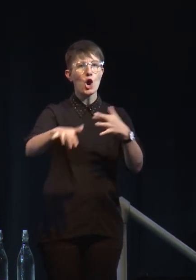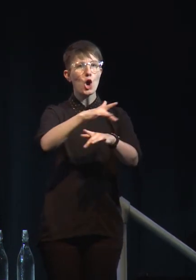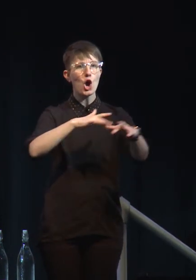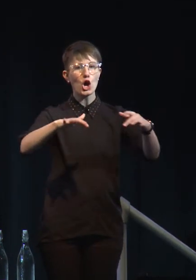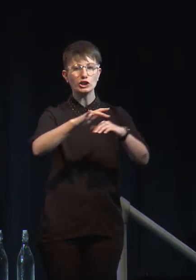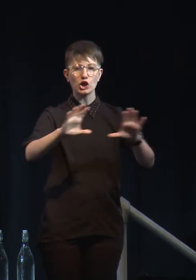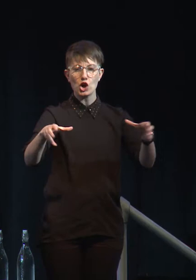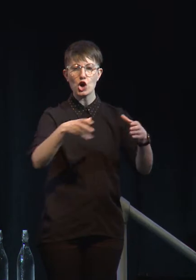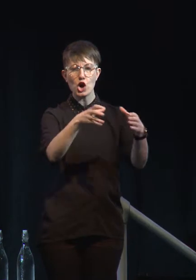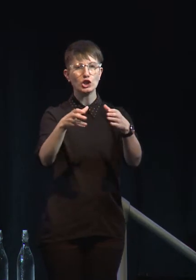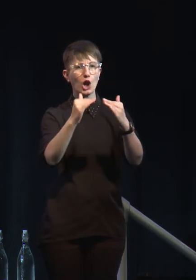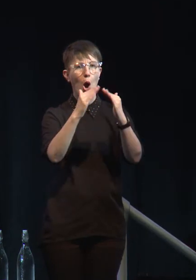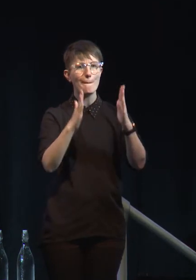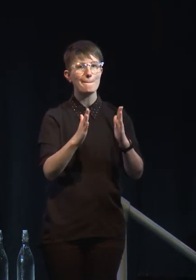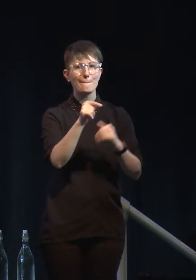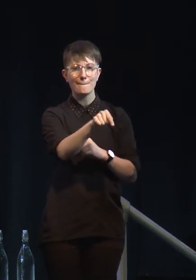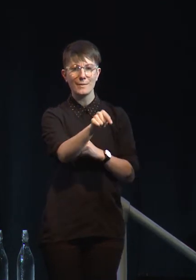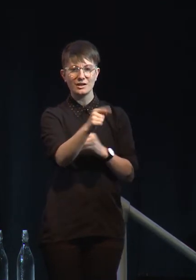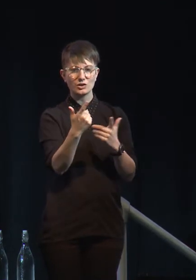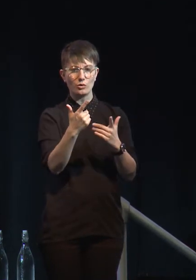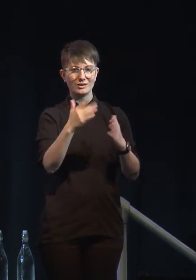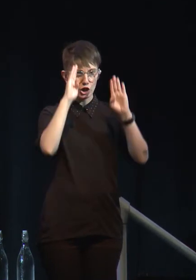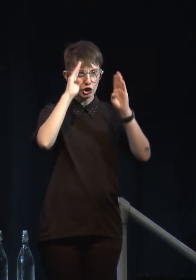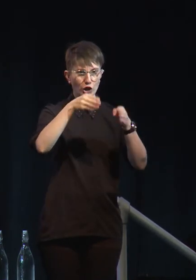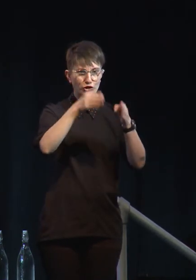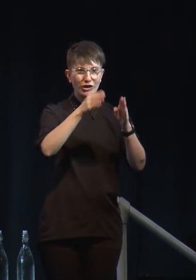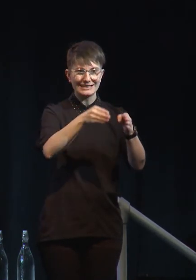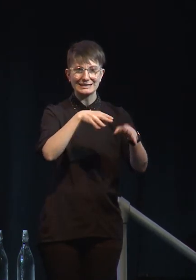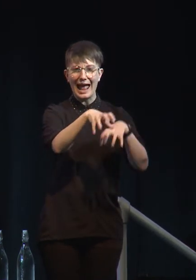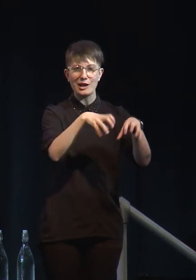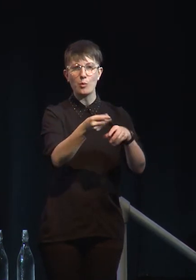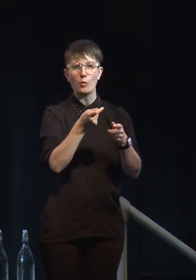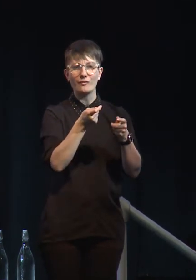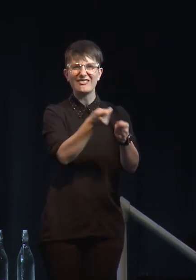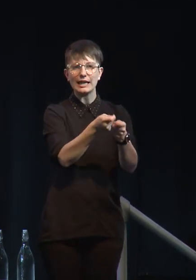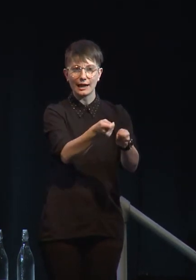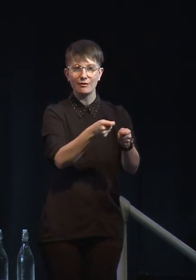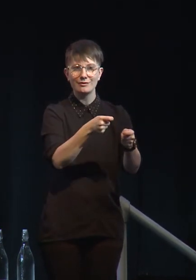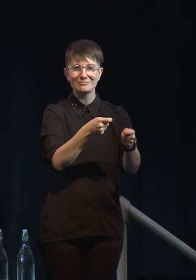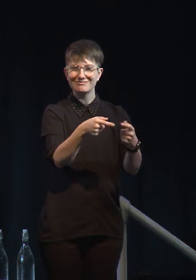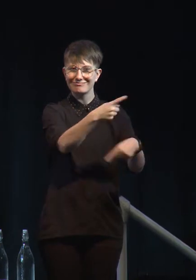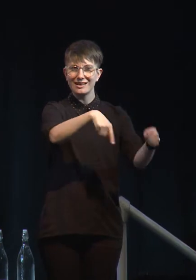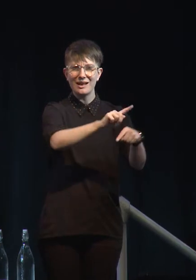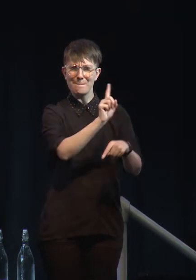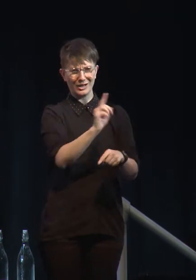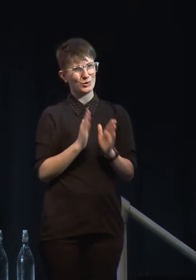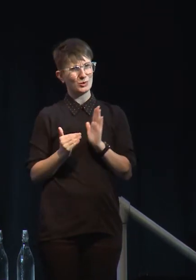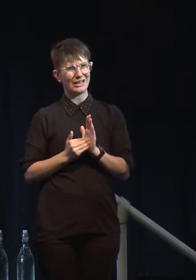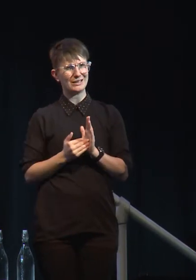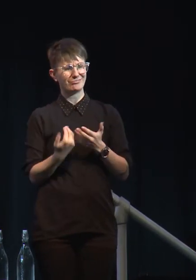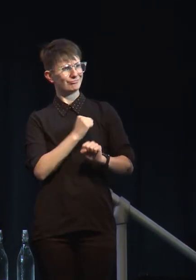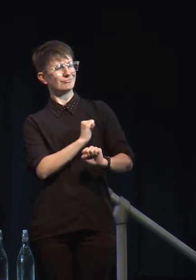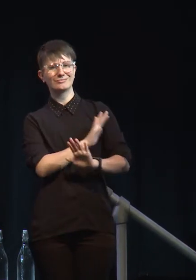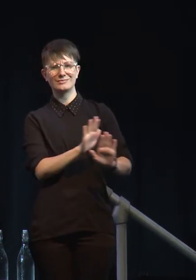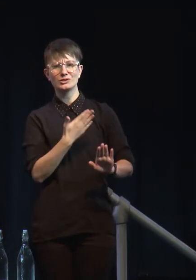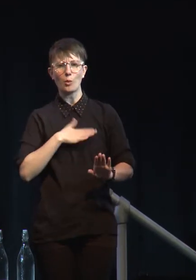inviting term that we use here, concentrated animal feeding operations. But is that what New Zealand really wants to do? You know, do we want